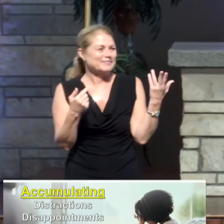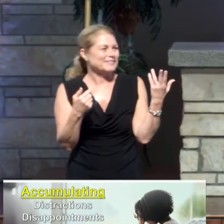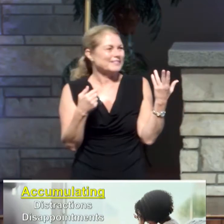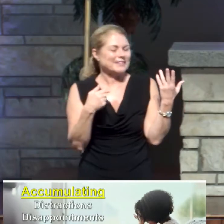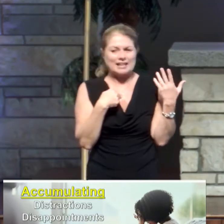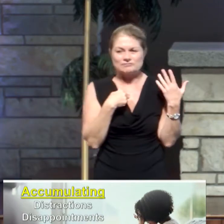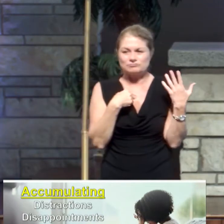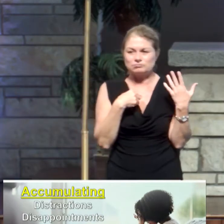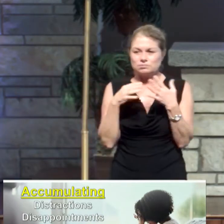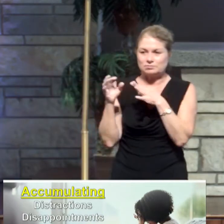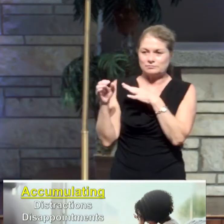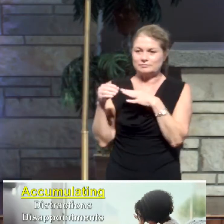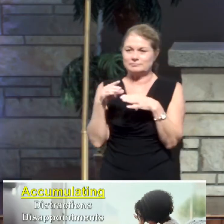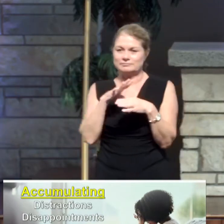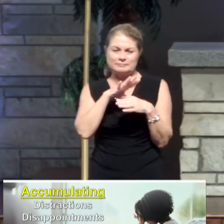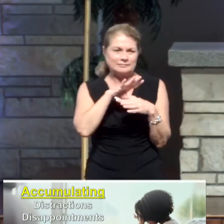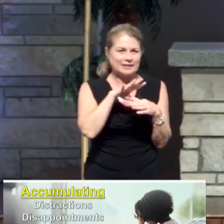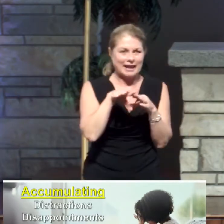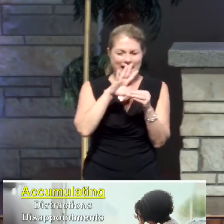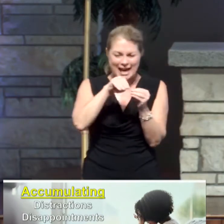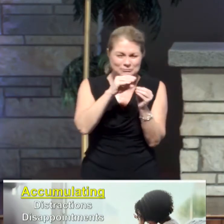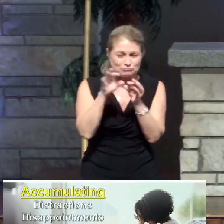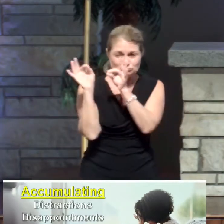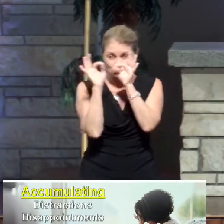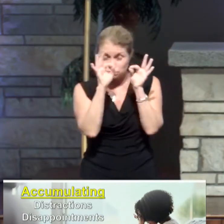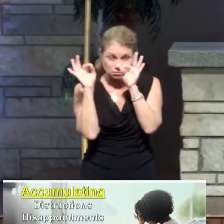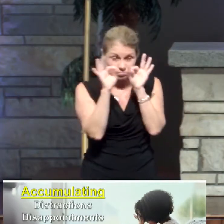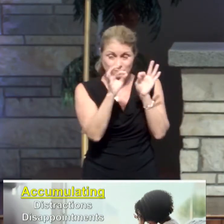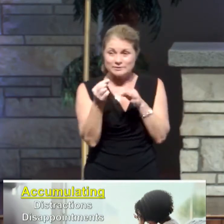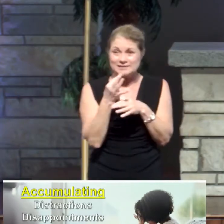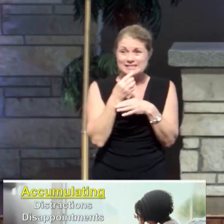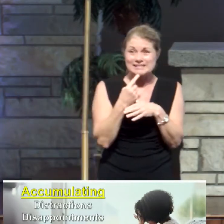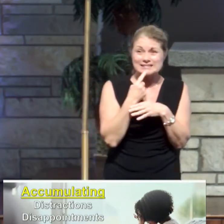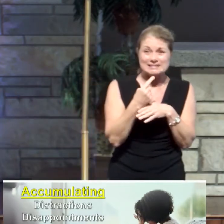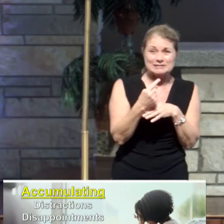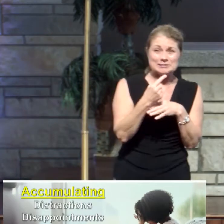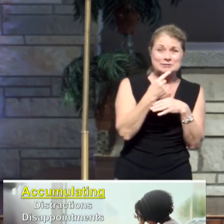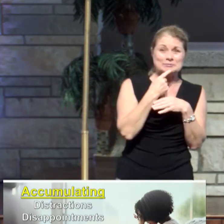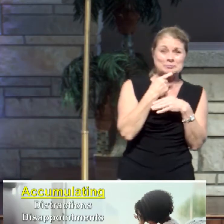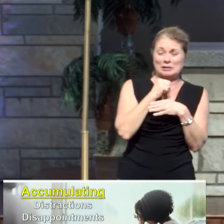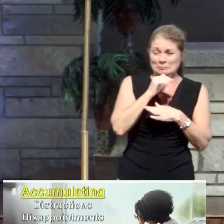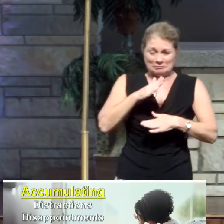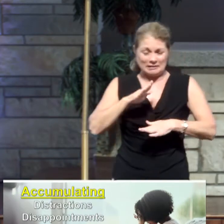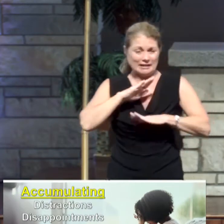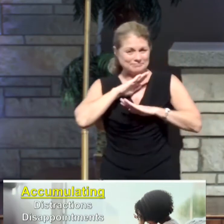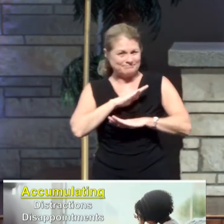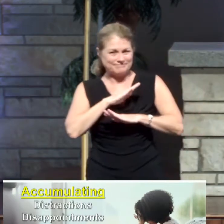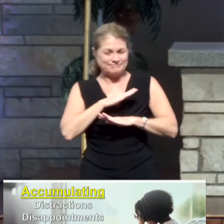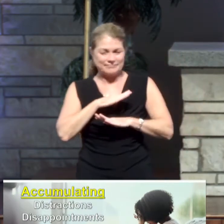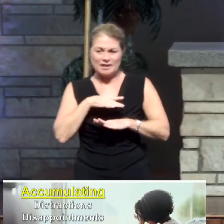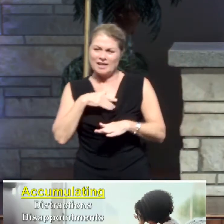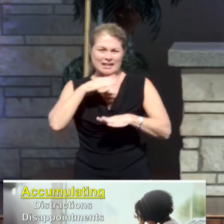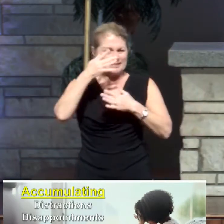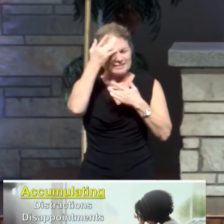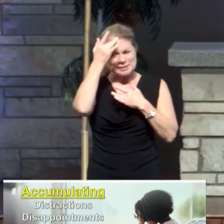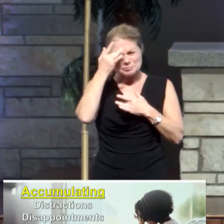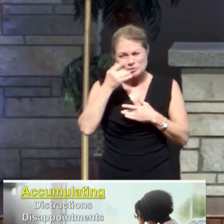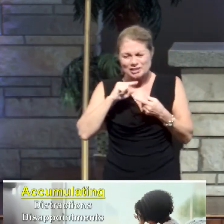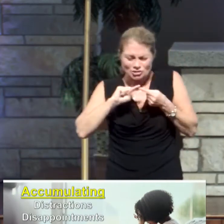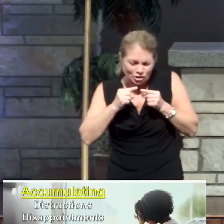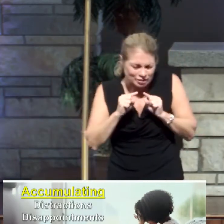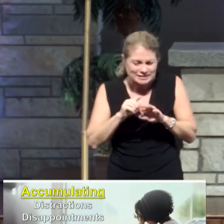distractions, disappointments, discontentment. I can accumulate depression and hurts and